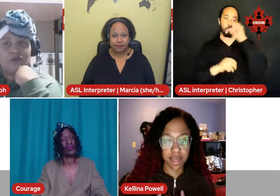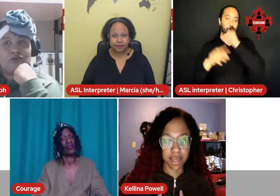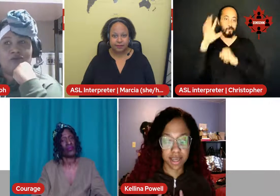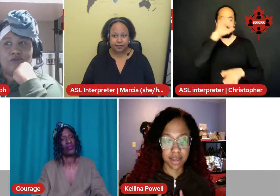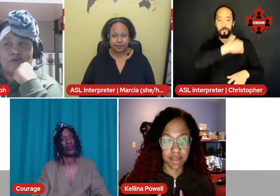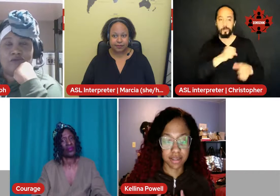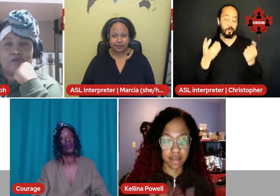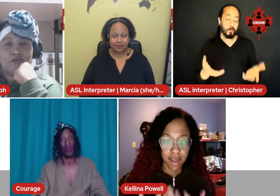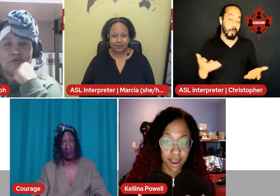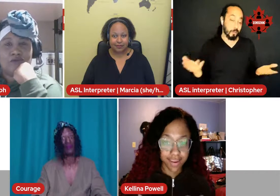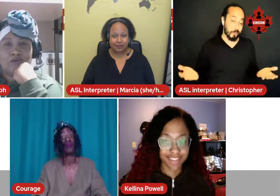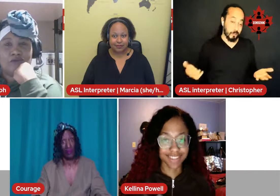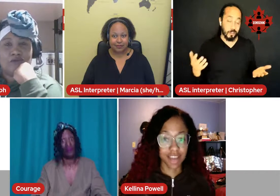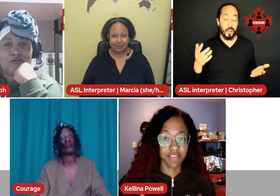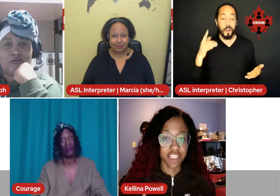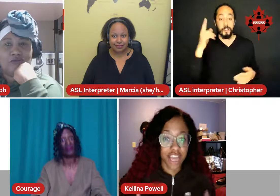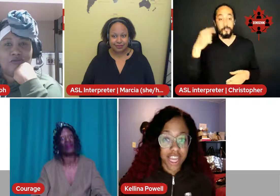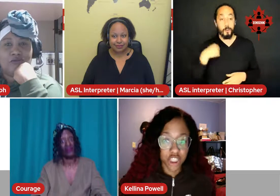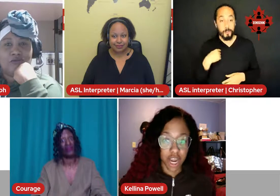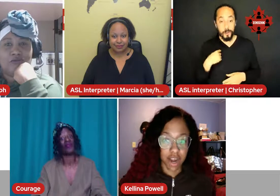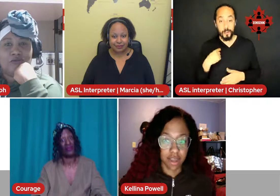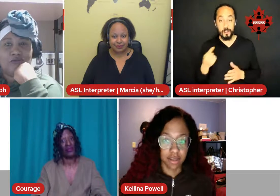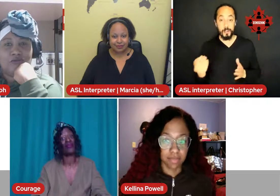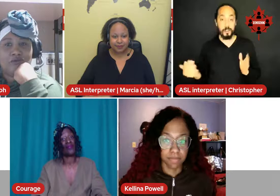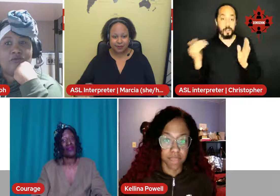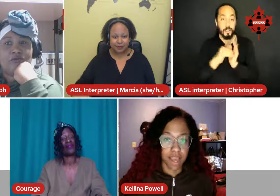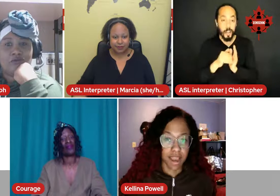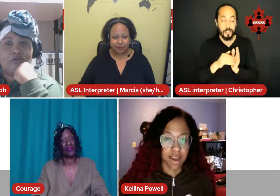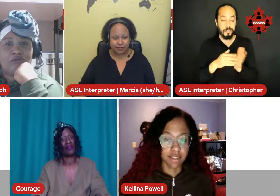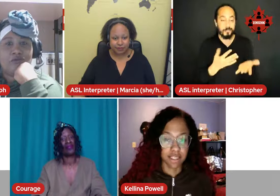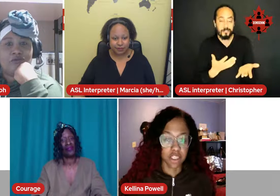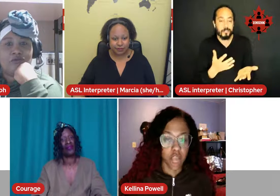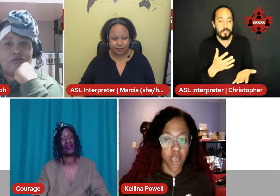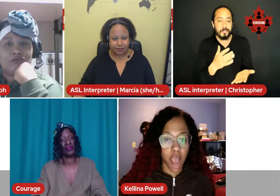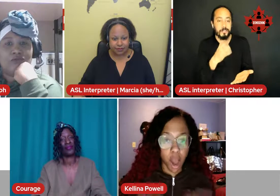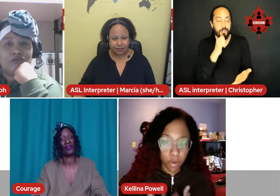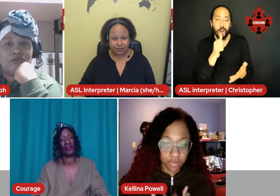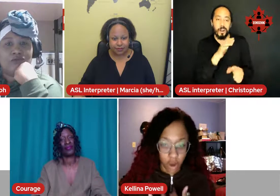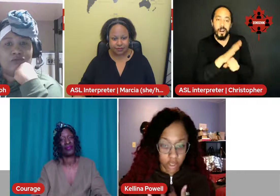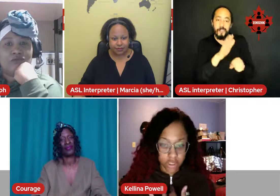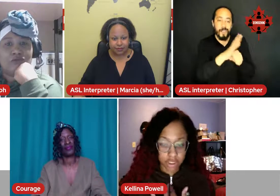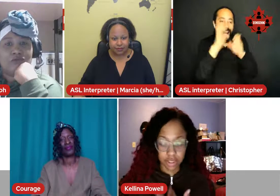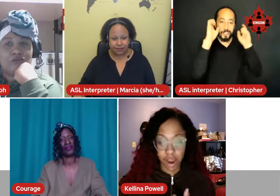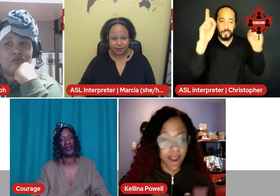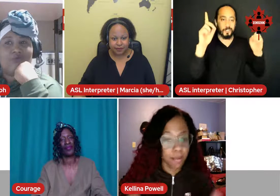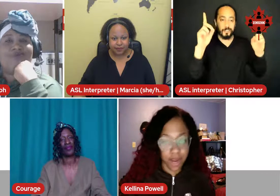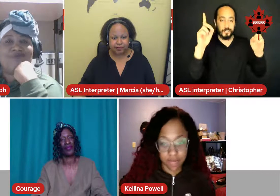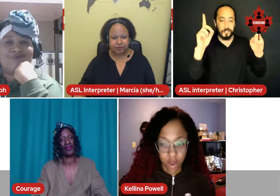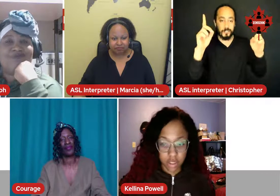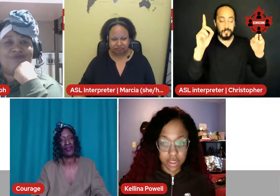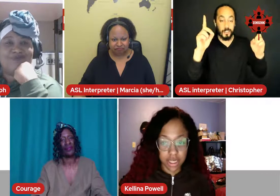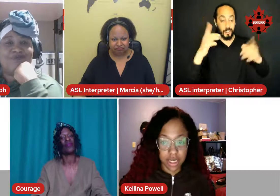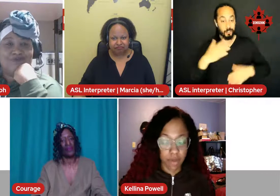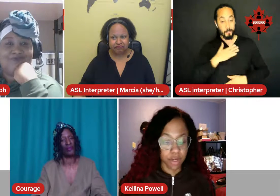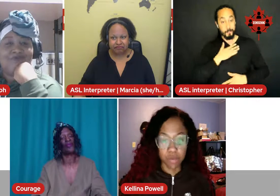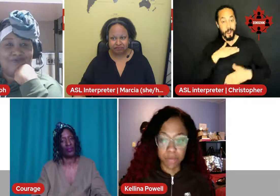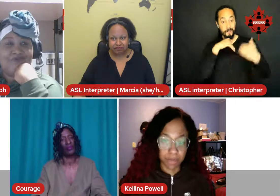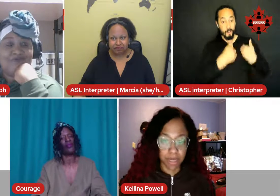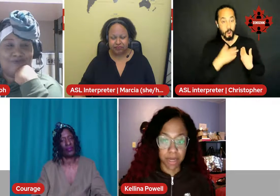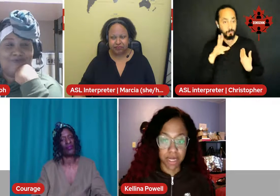like, again, it's lack of education. And it's not our fault. It's not anybody's fault. I would never blame anybody.